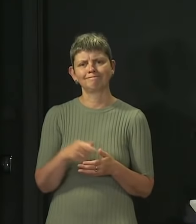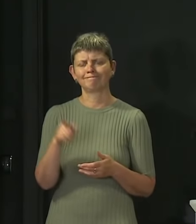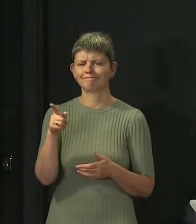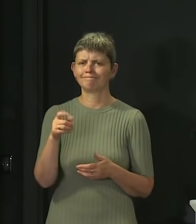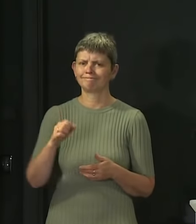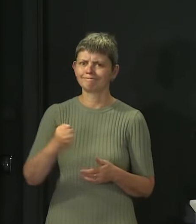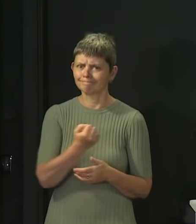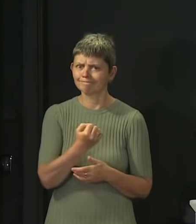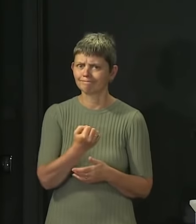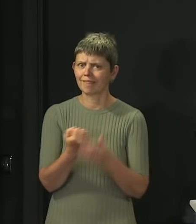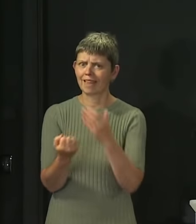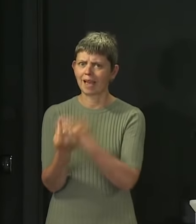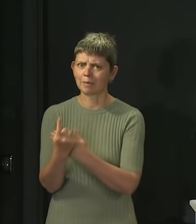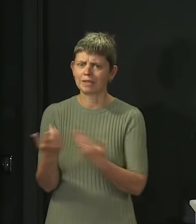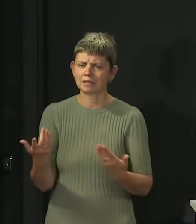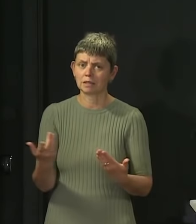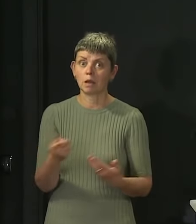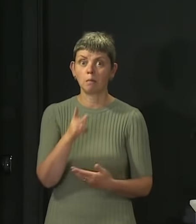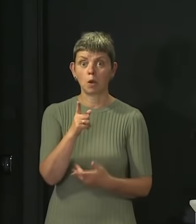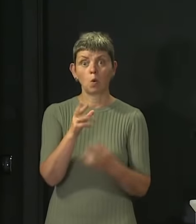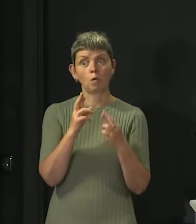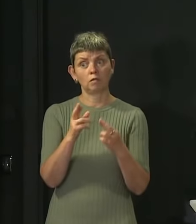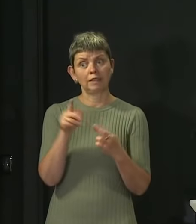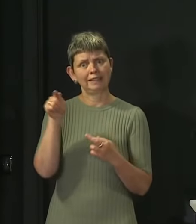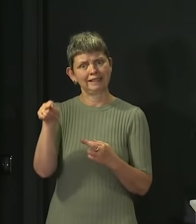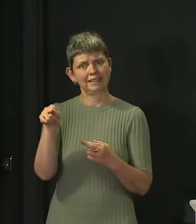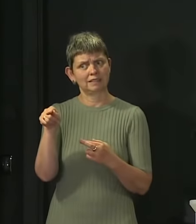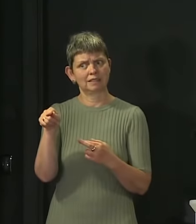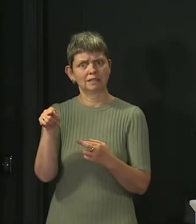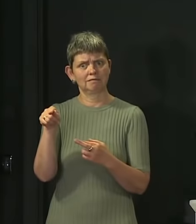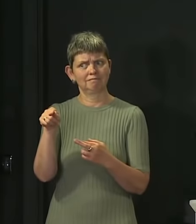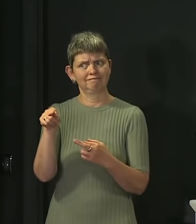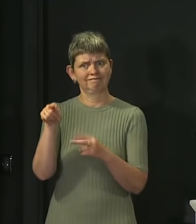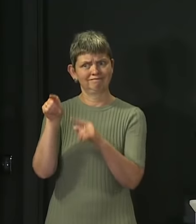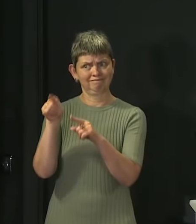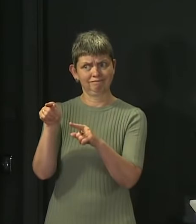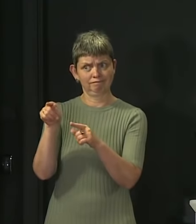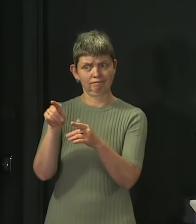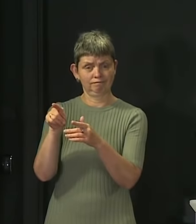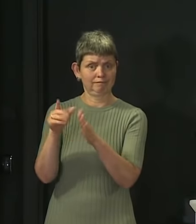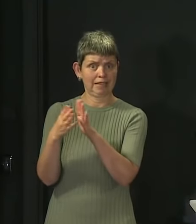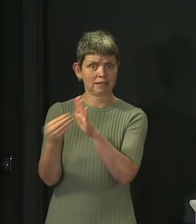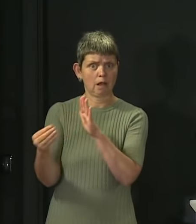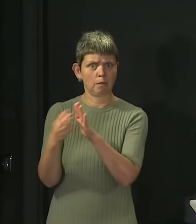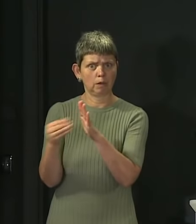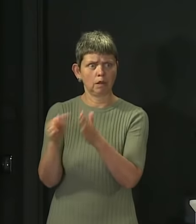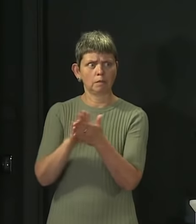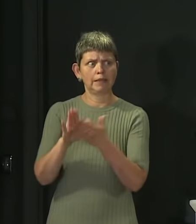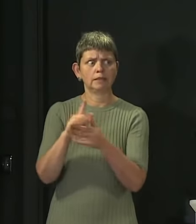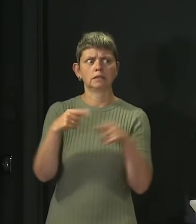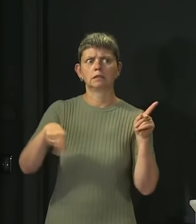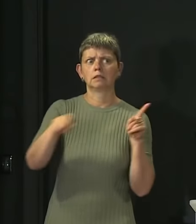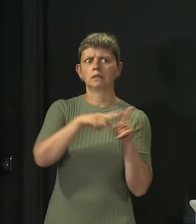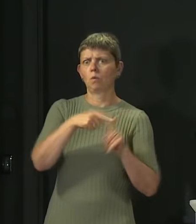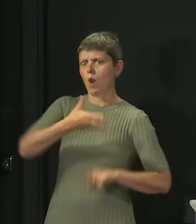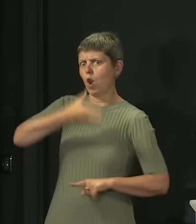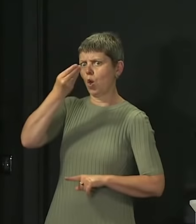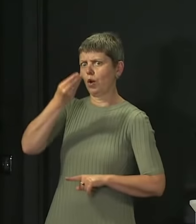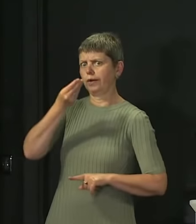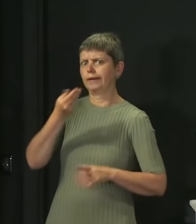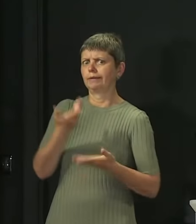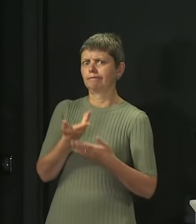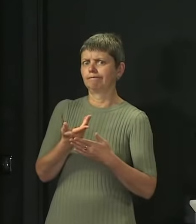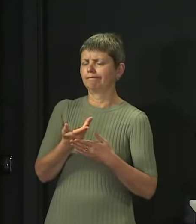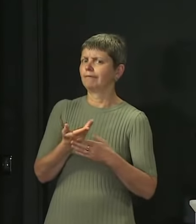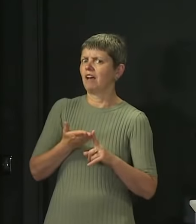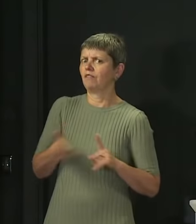with Aberdeen, hopefully the experience of it will perhaps minimise the risk of it happening with any other club at any point in the future. And